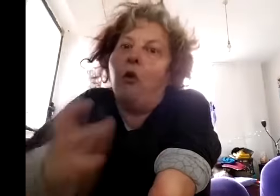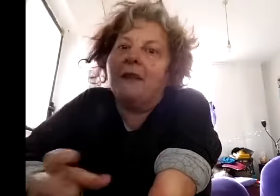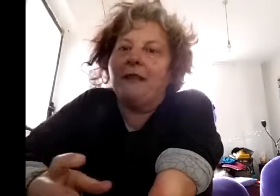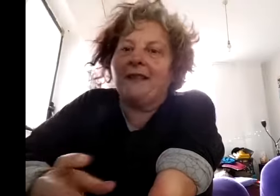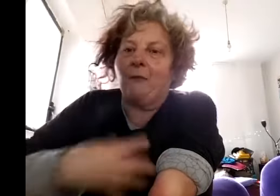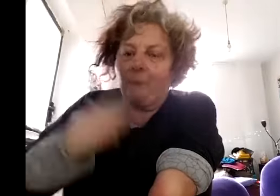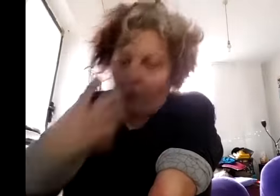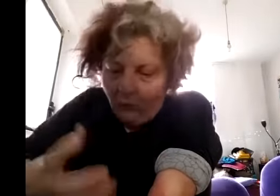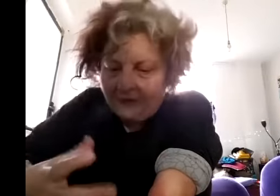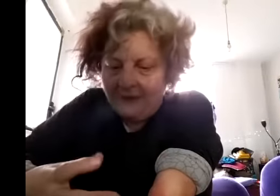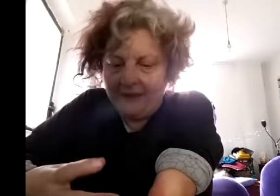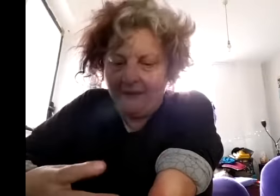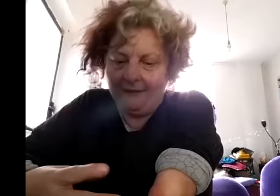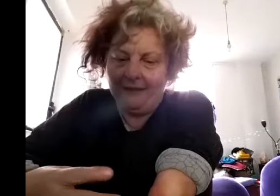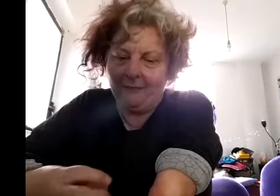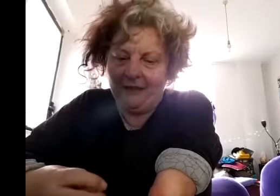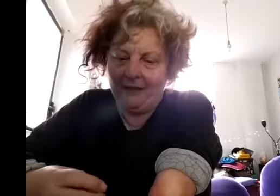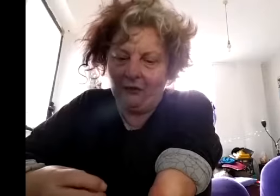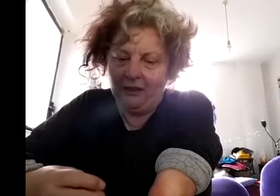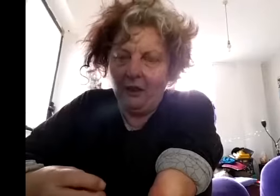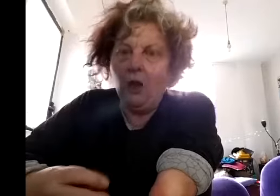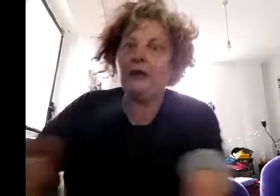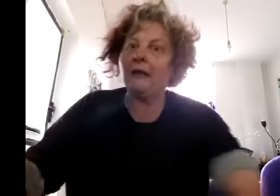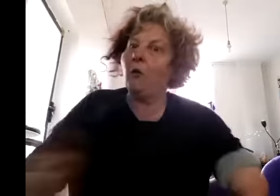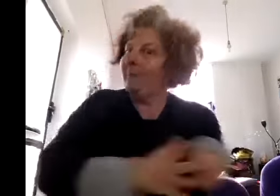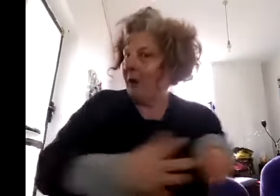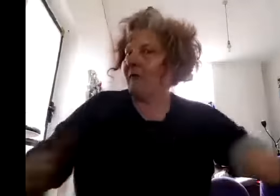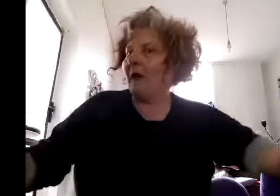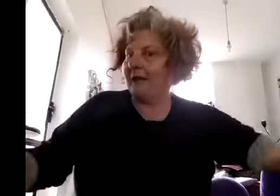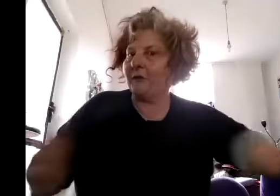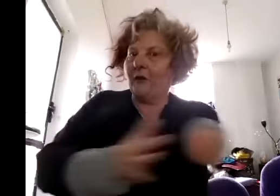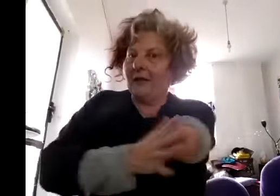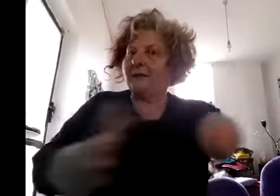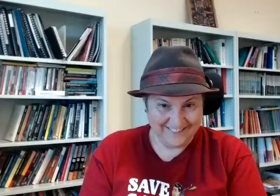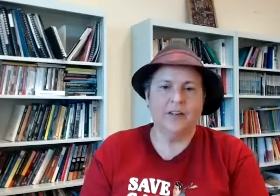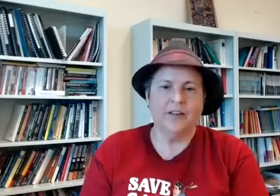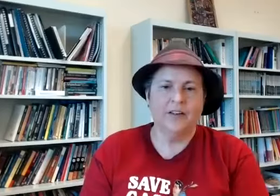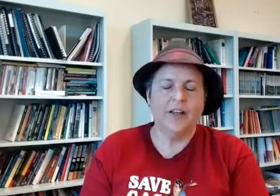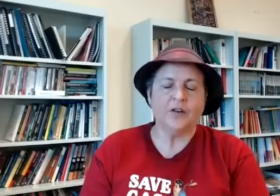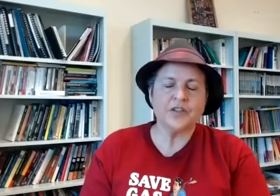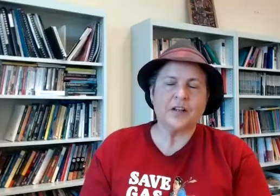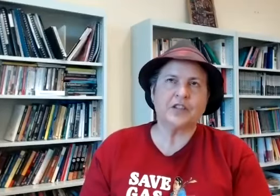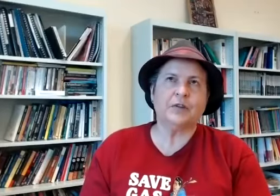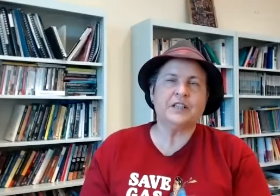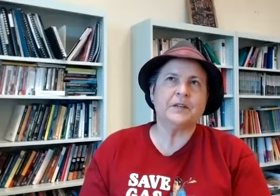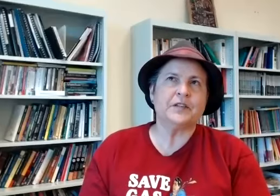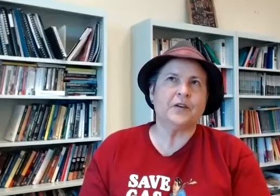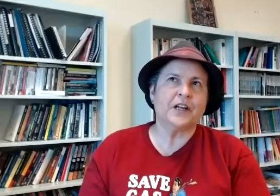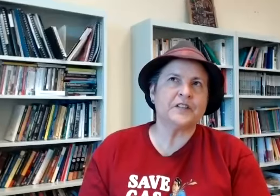we're disabled because our material is a bit edgy you get quite polarized audience response and i just actually leads me to i guess